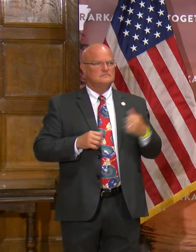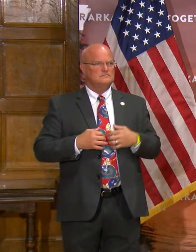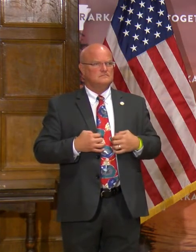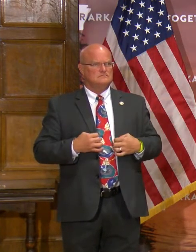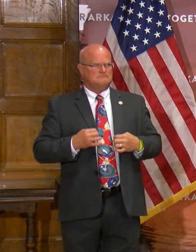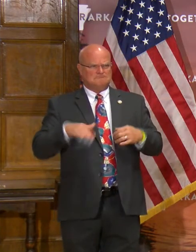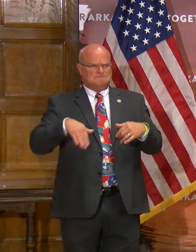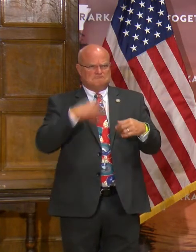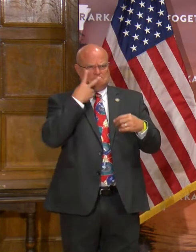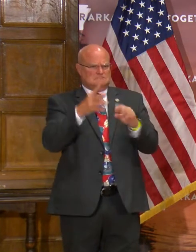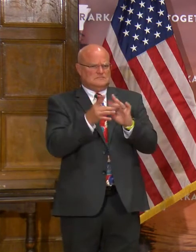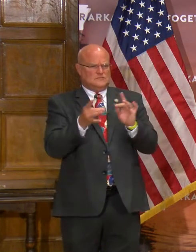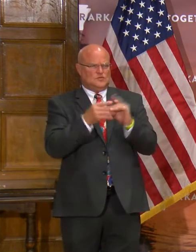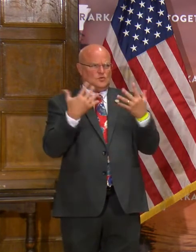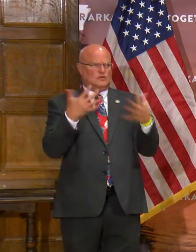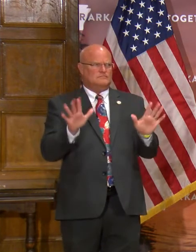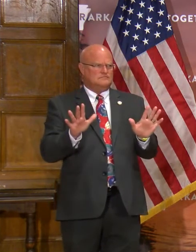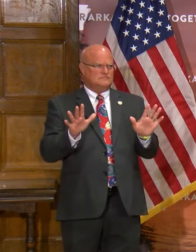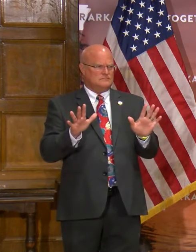I haven't seen that story.